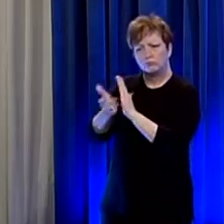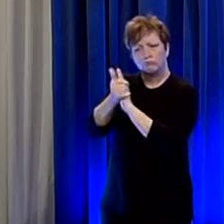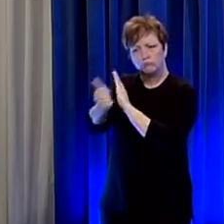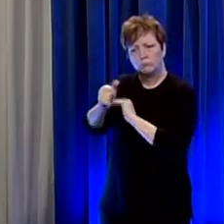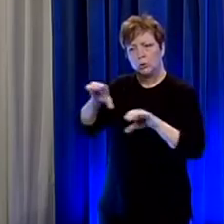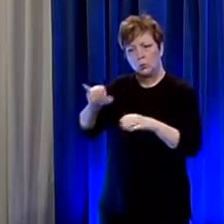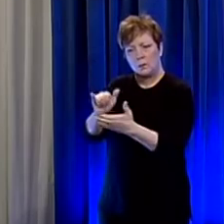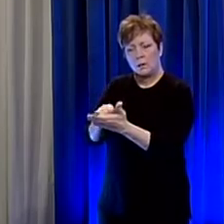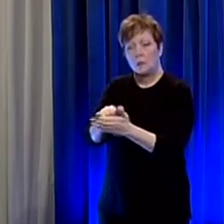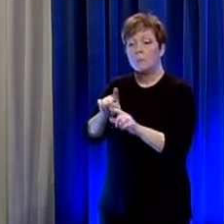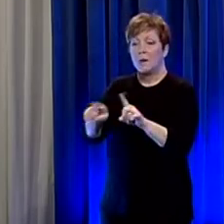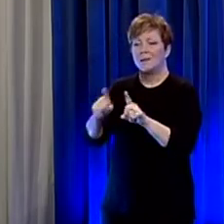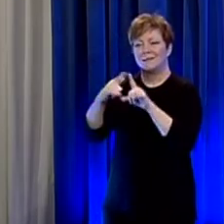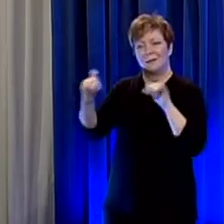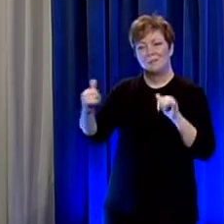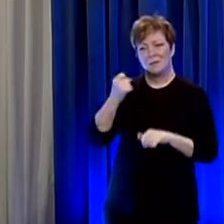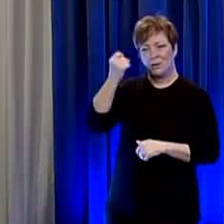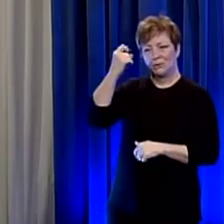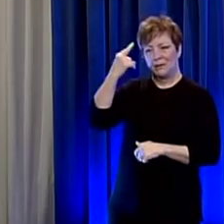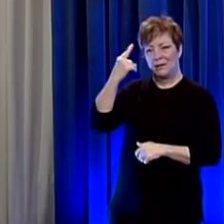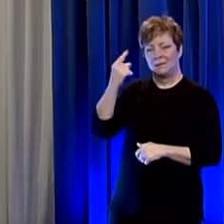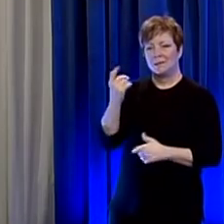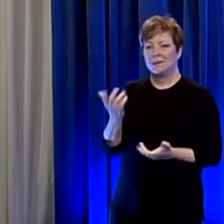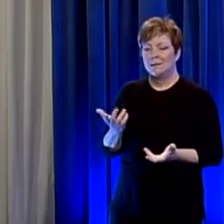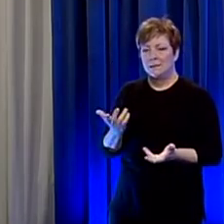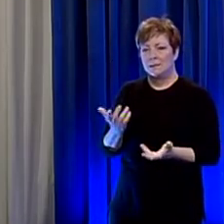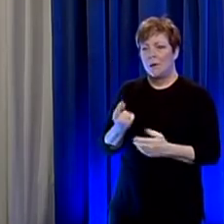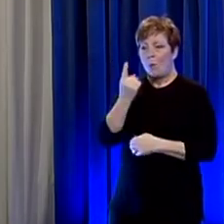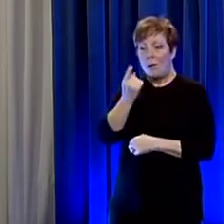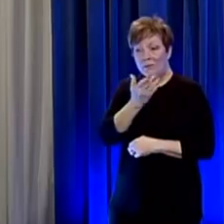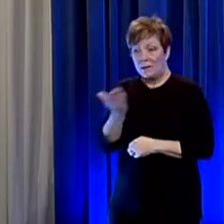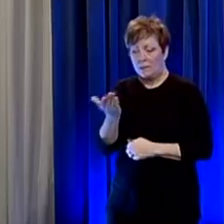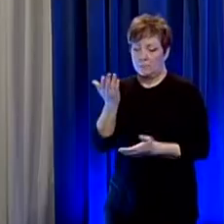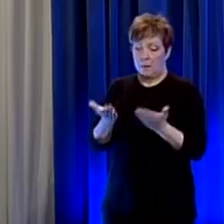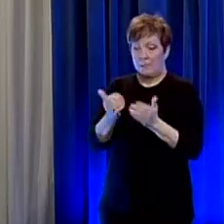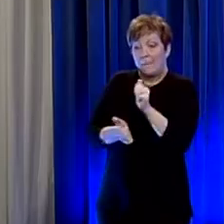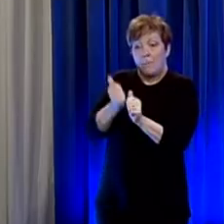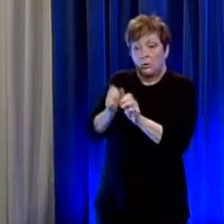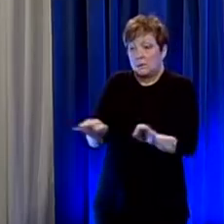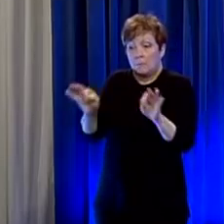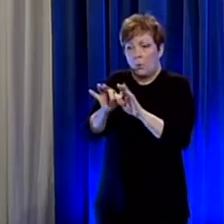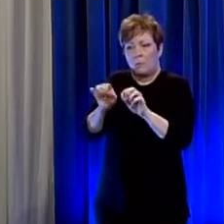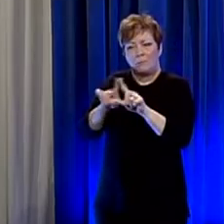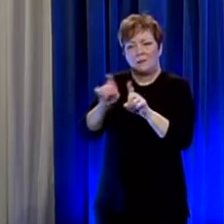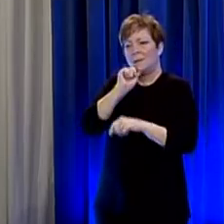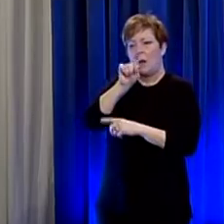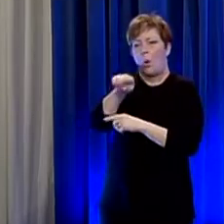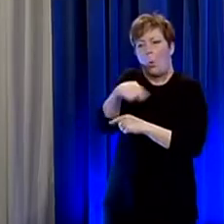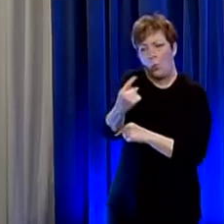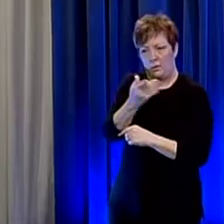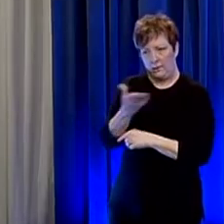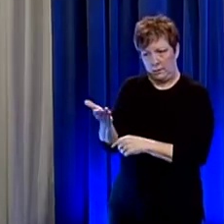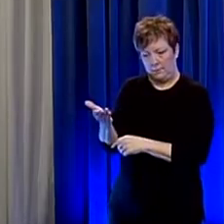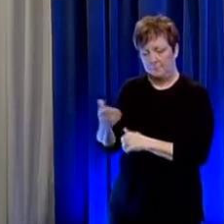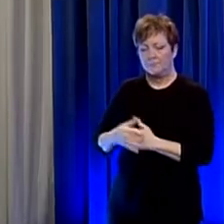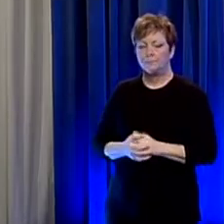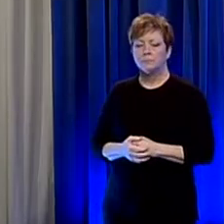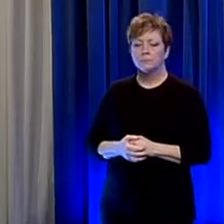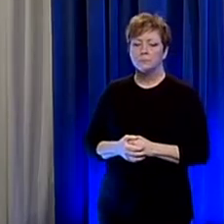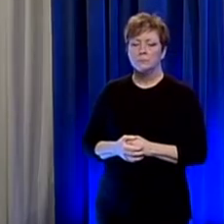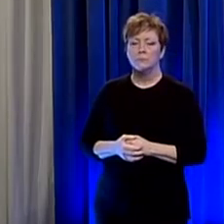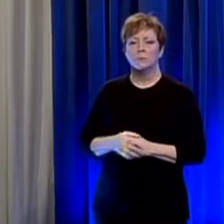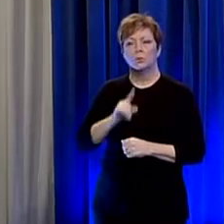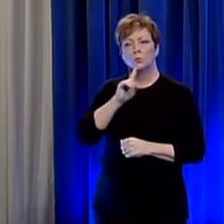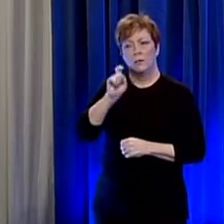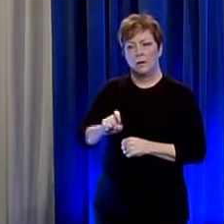same time we understand that that's not not the entire picture it may be the most important thing and yet it's not the only thing and so we do have to